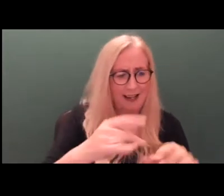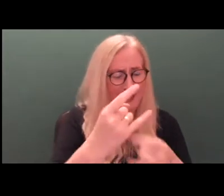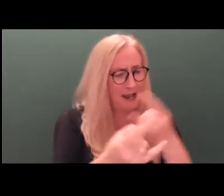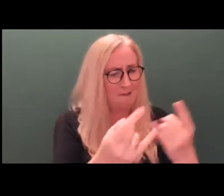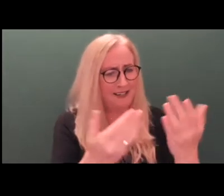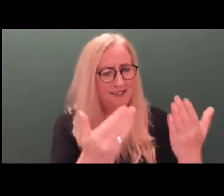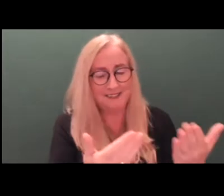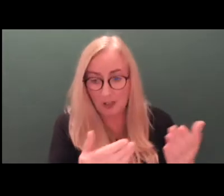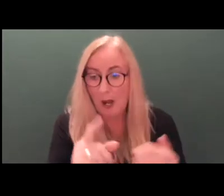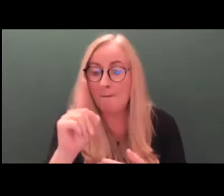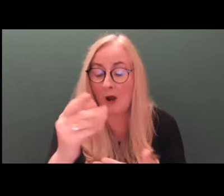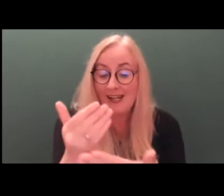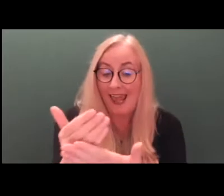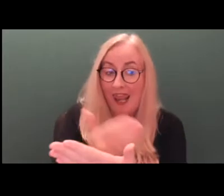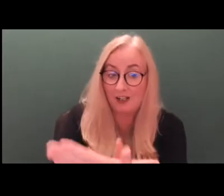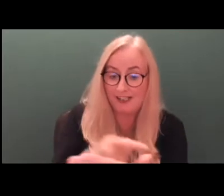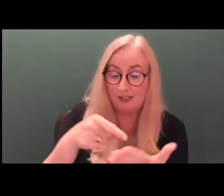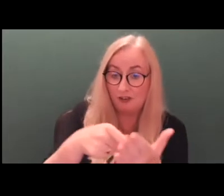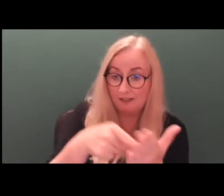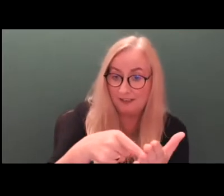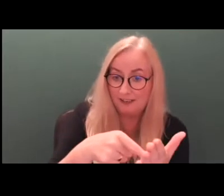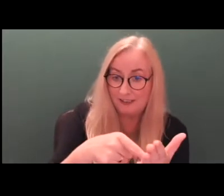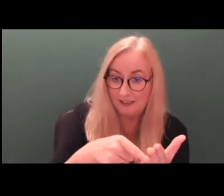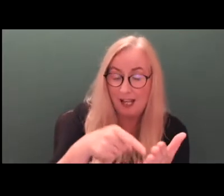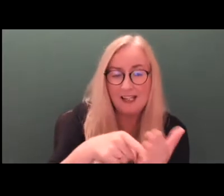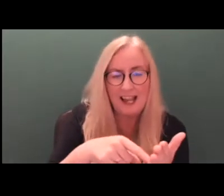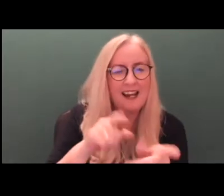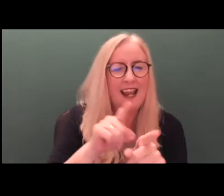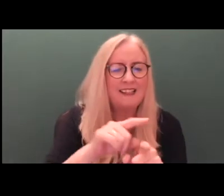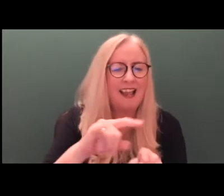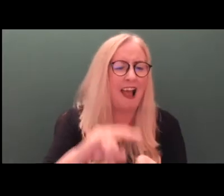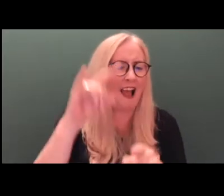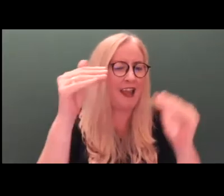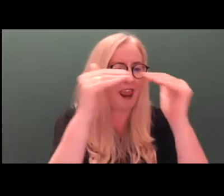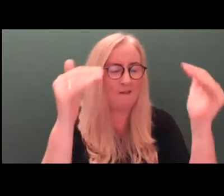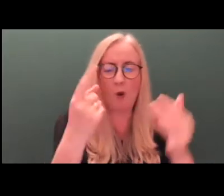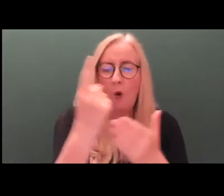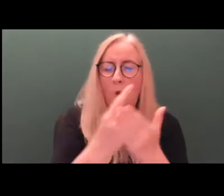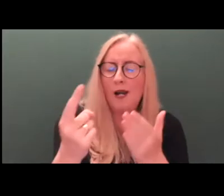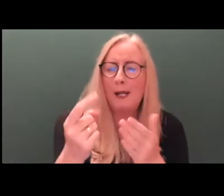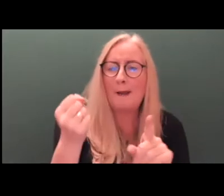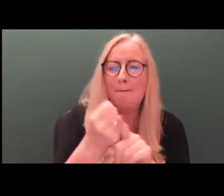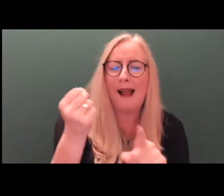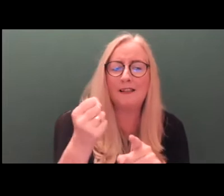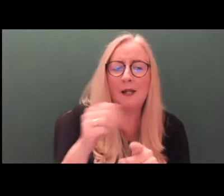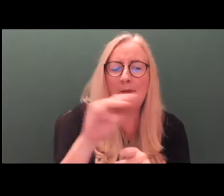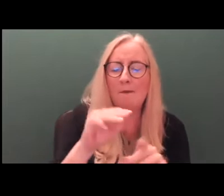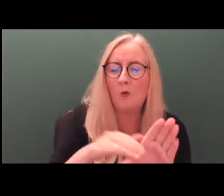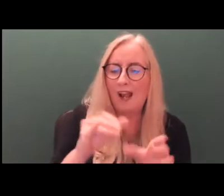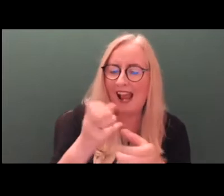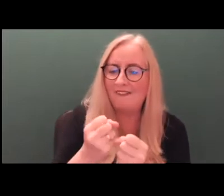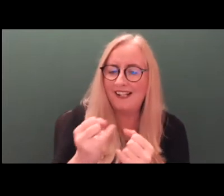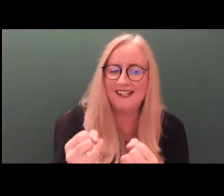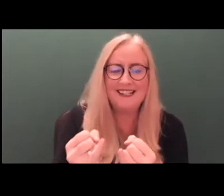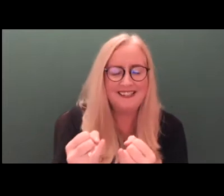I think the legislation is primarily, at a very high level, only going to impact on families caring for individuals with significantly diminished